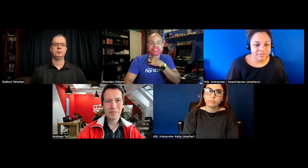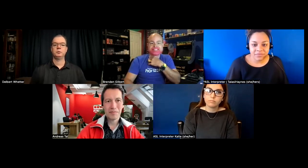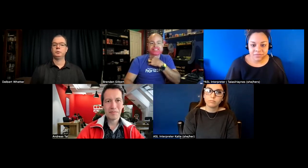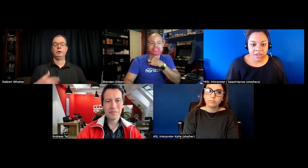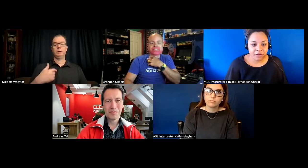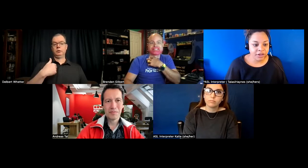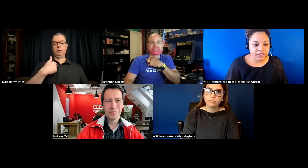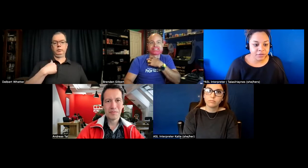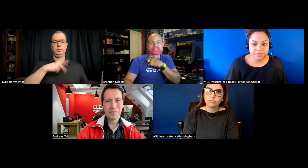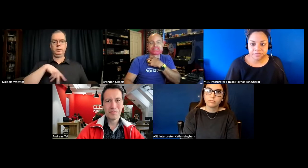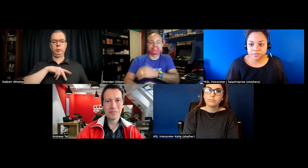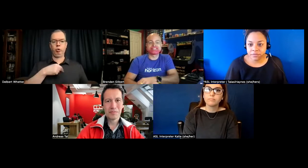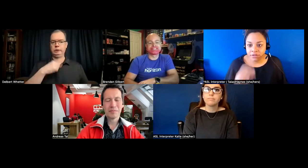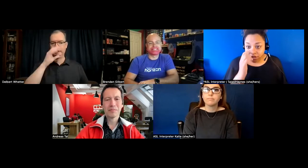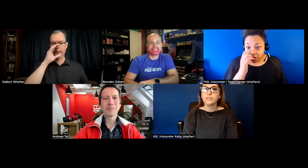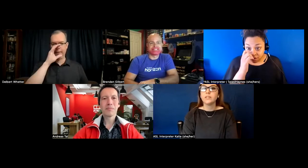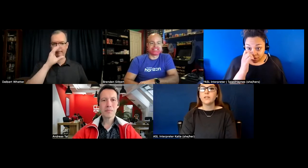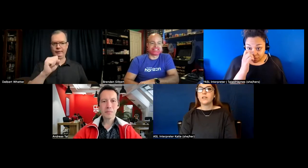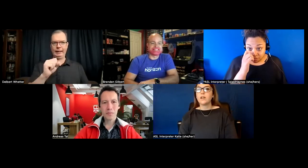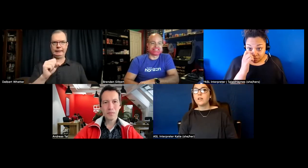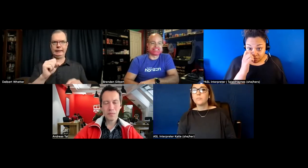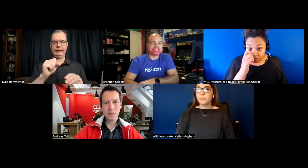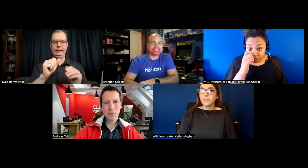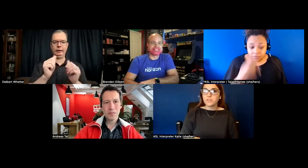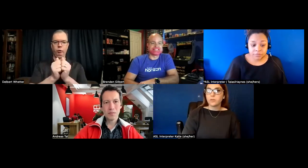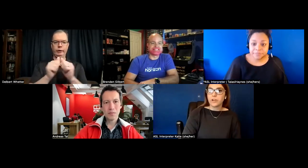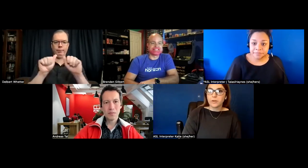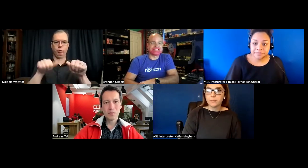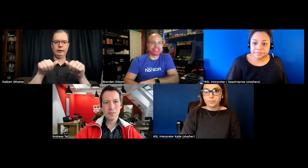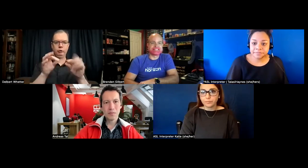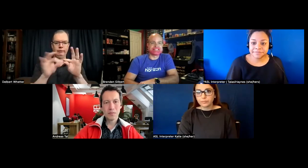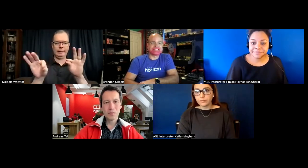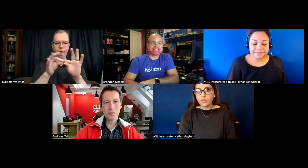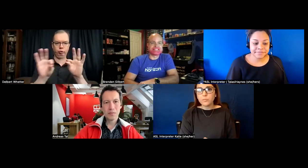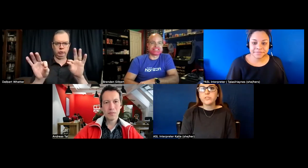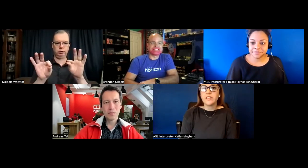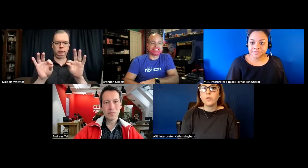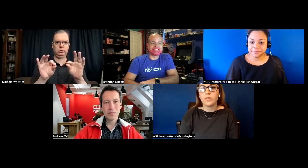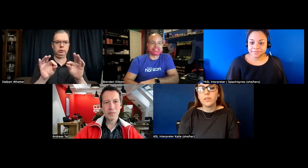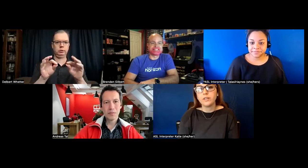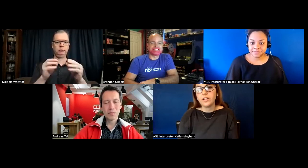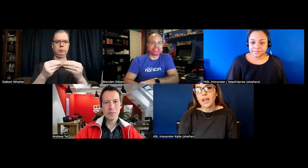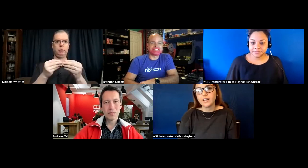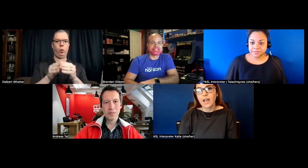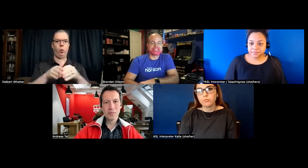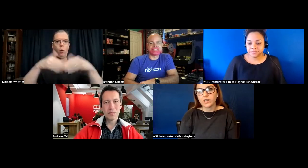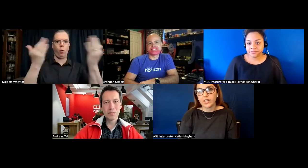yeah go right ahead dilbert um this is over here personally with the ability to add captioning